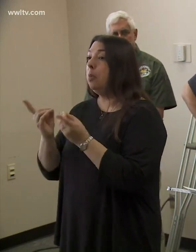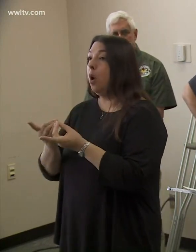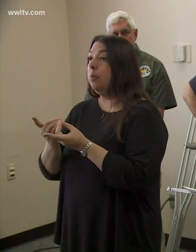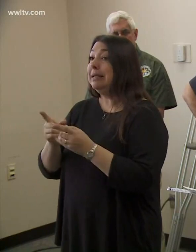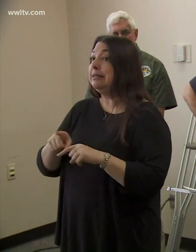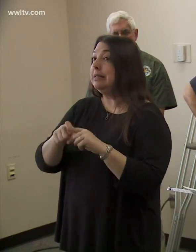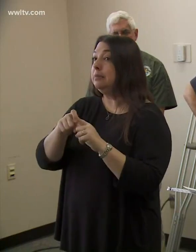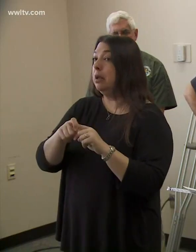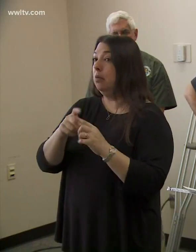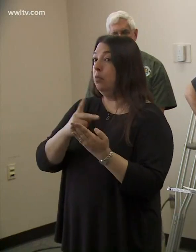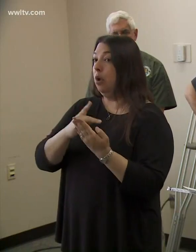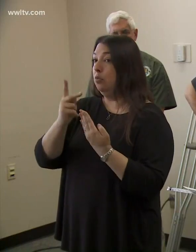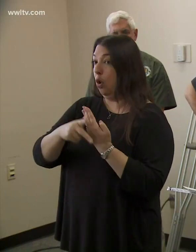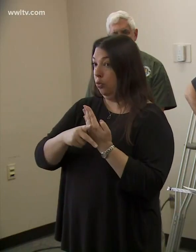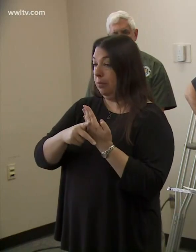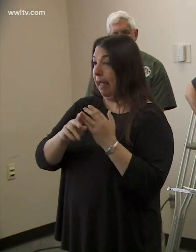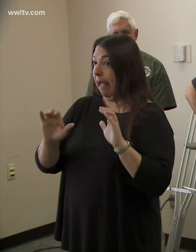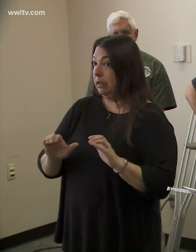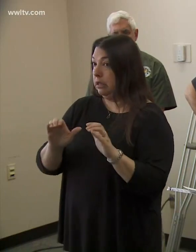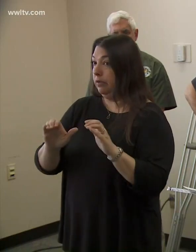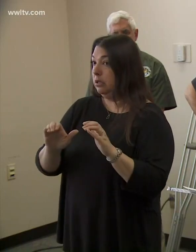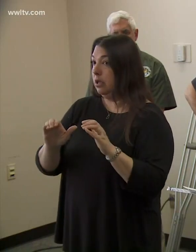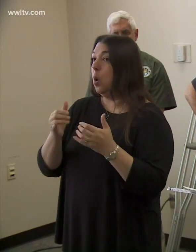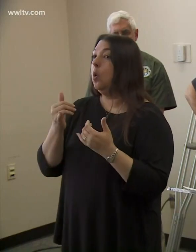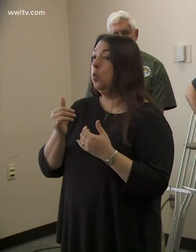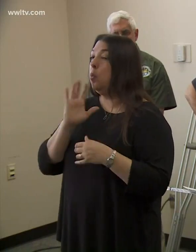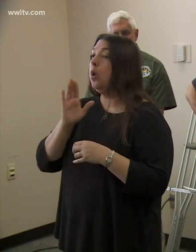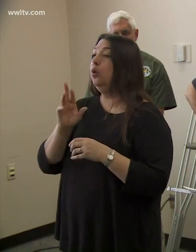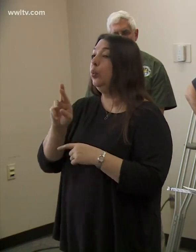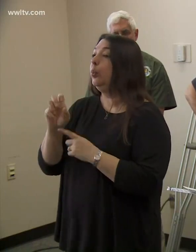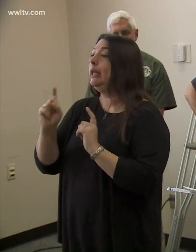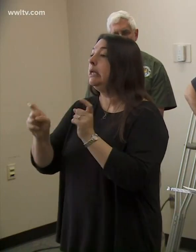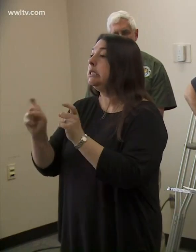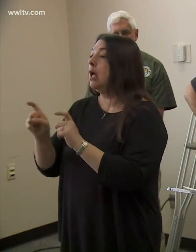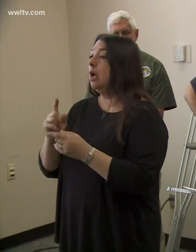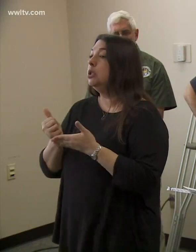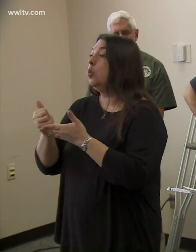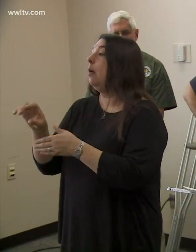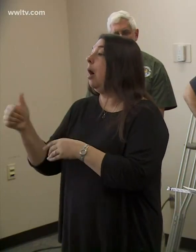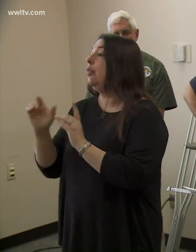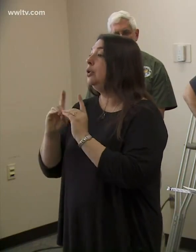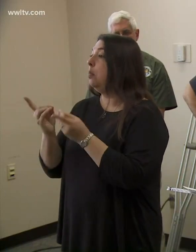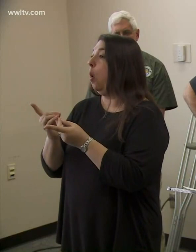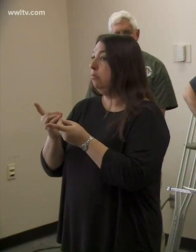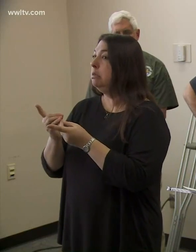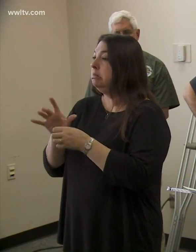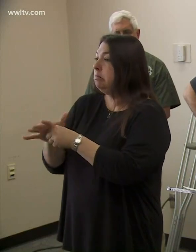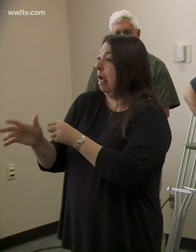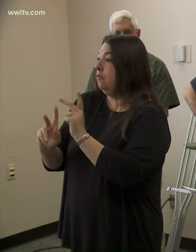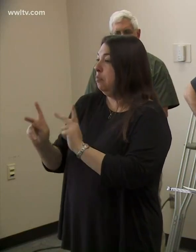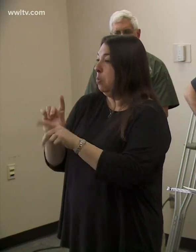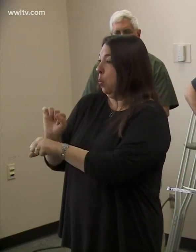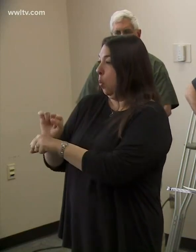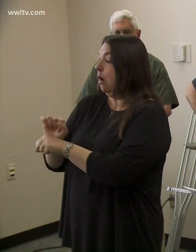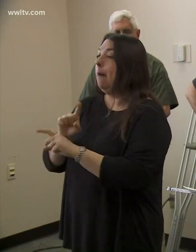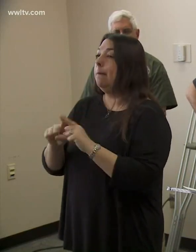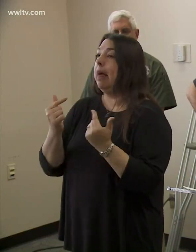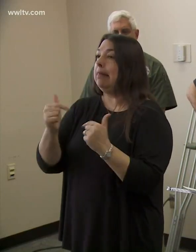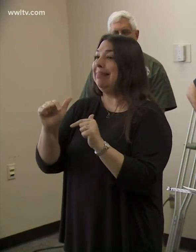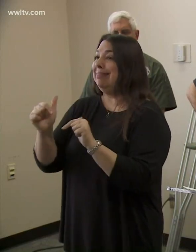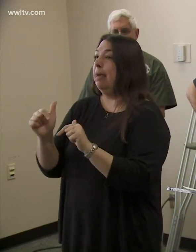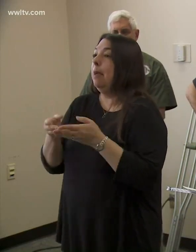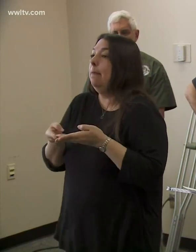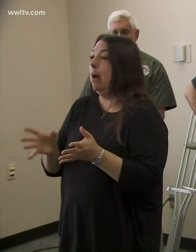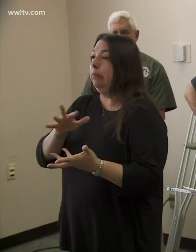the suspended program, programming activities will be reassigned to help other departments, but we want to limit the public